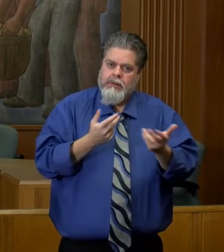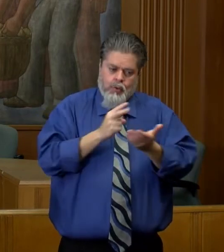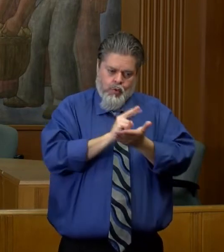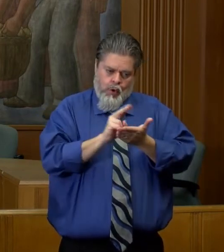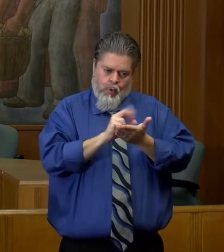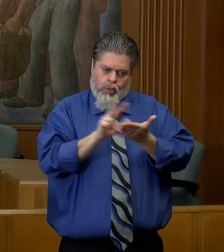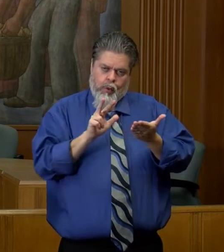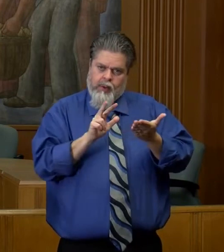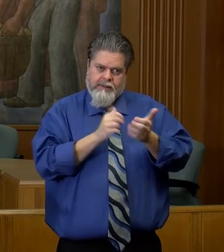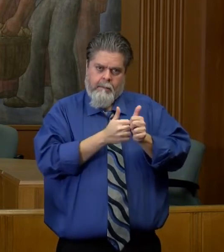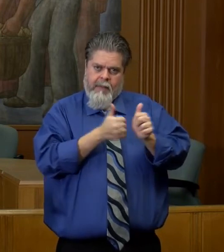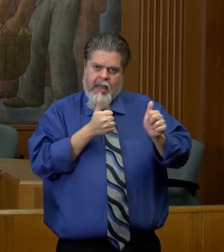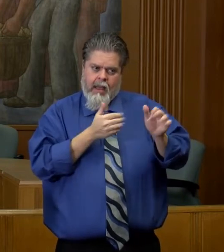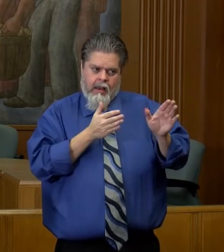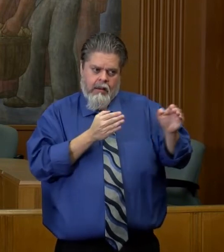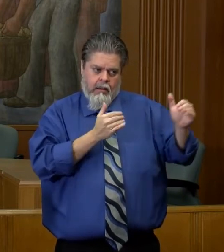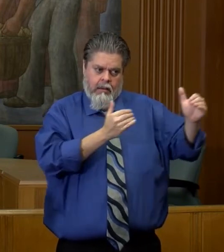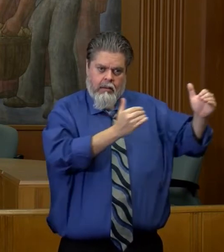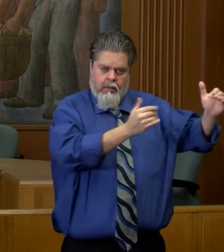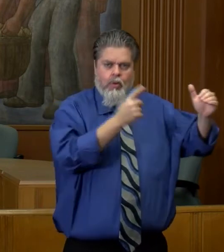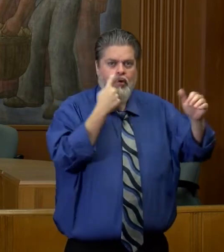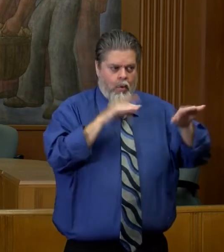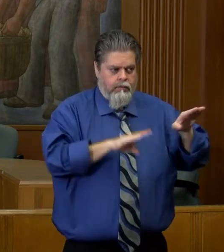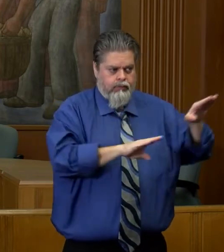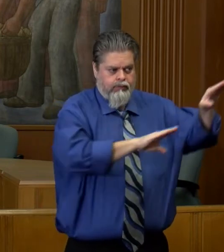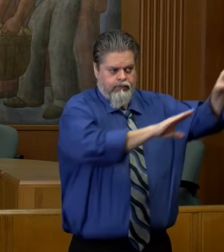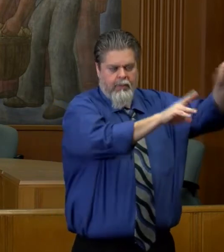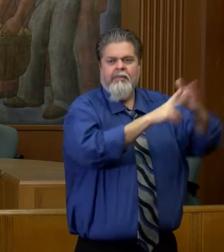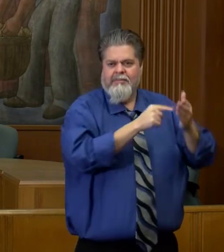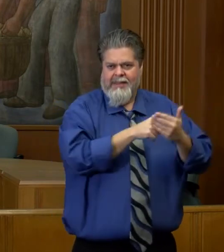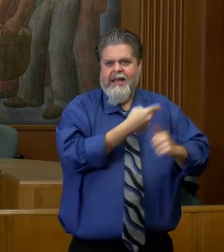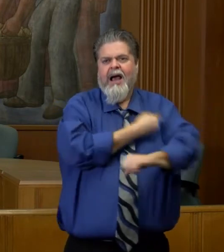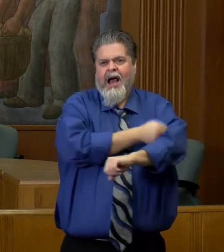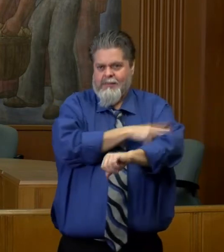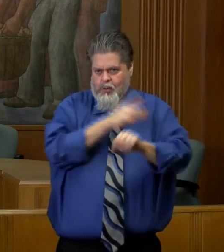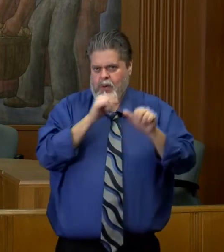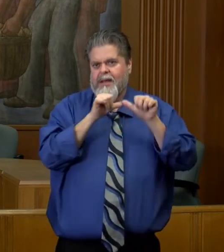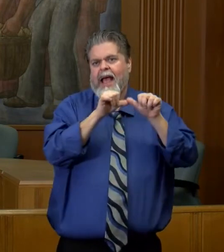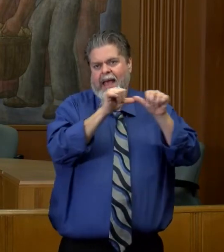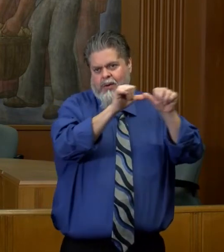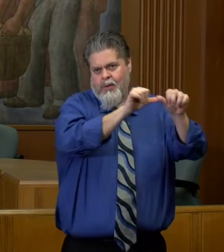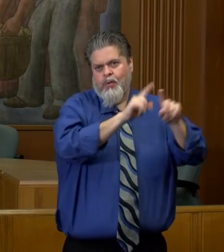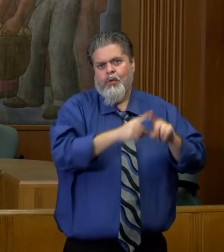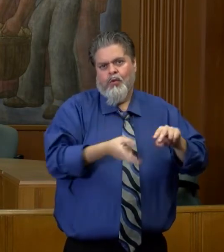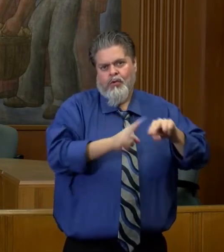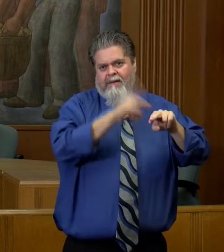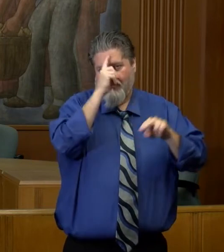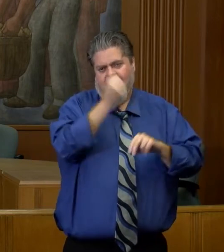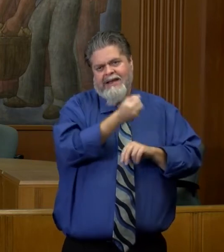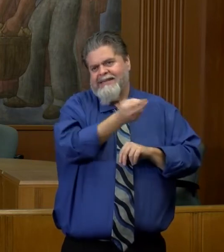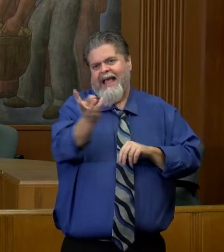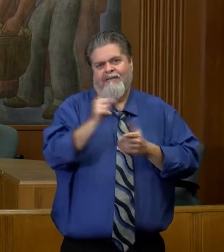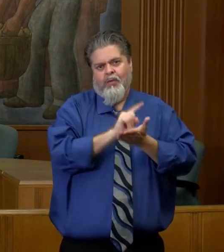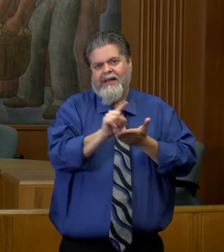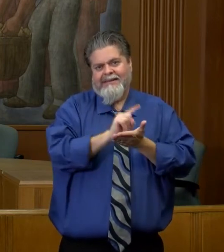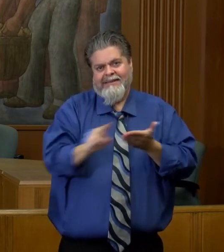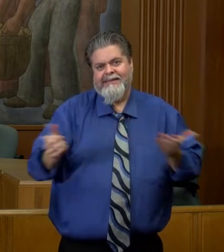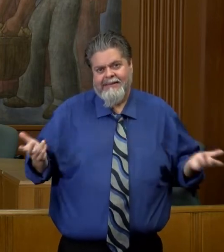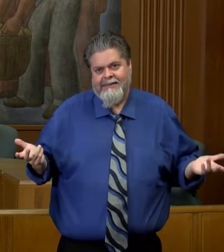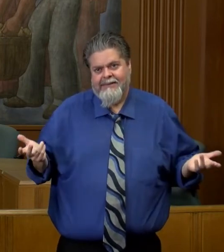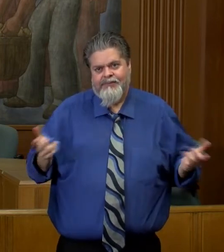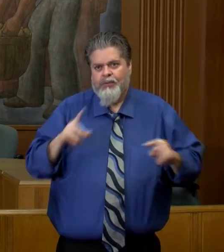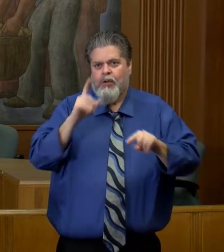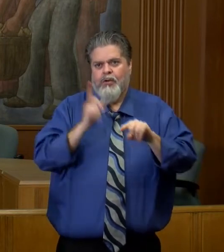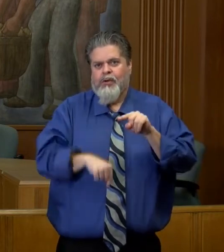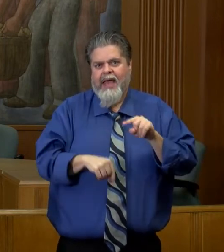three weeks and so the fact that we're seeing our numbers rise now means we're going to see hospitalizations continue to rise for at least the next several weeks. You